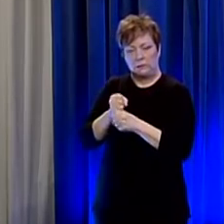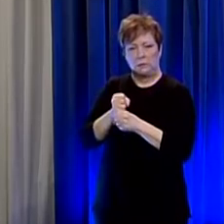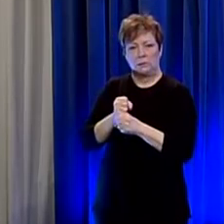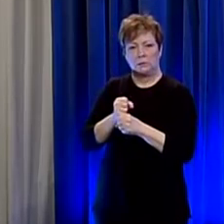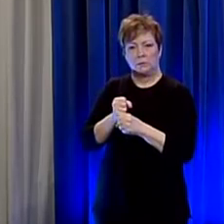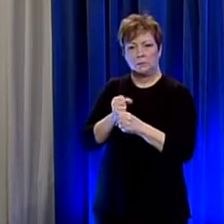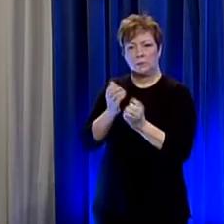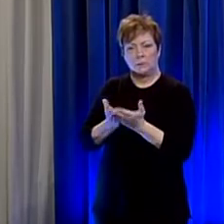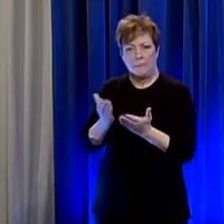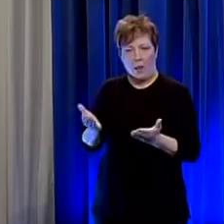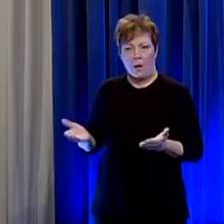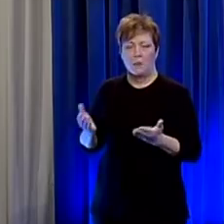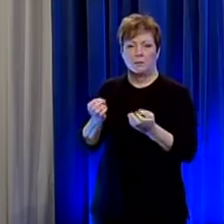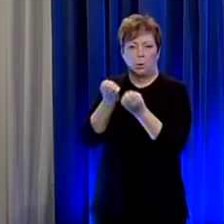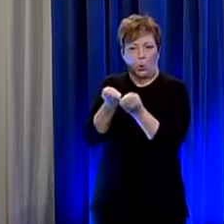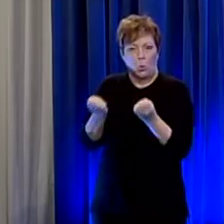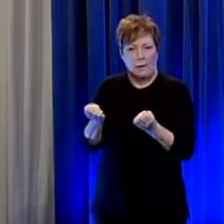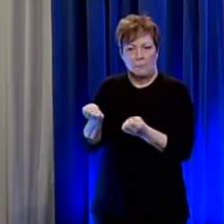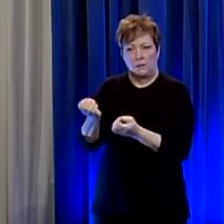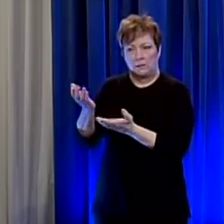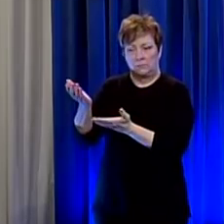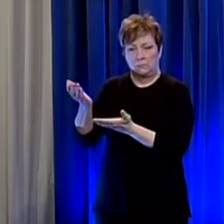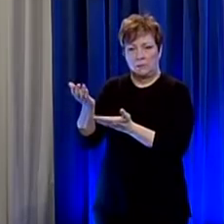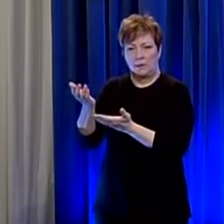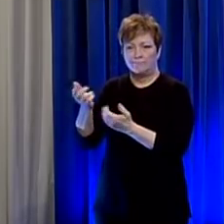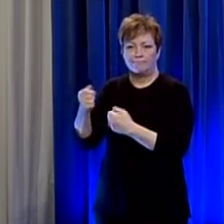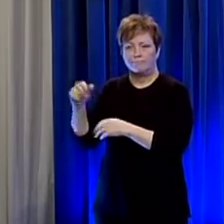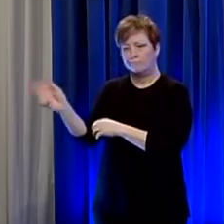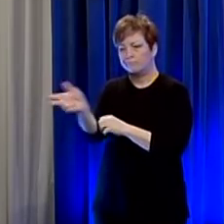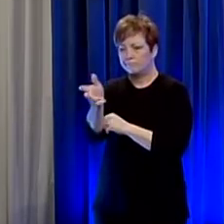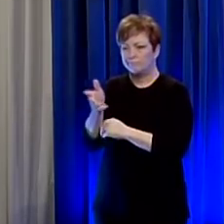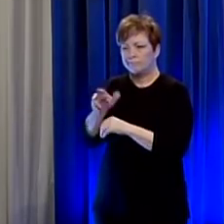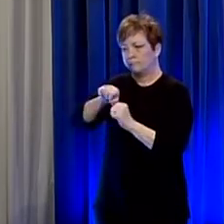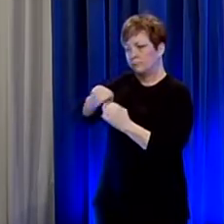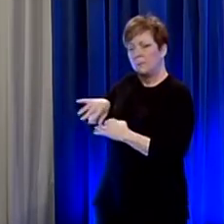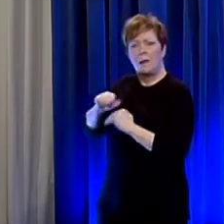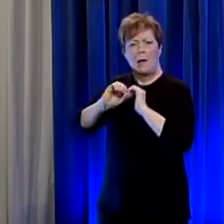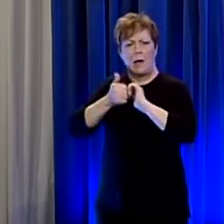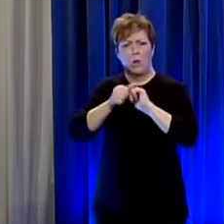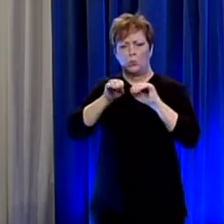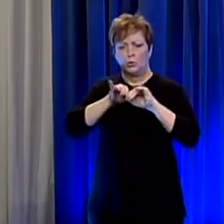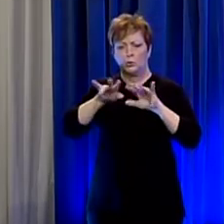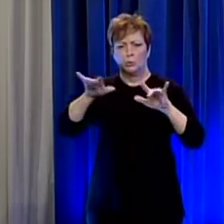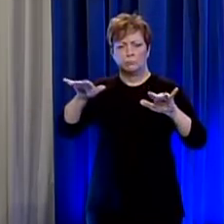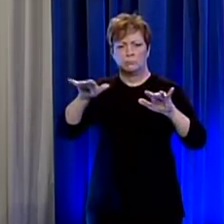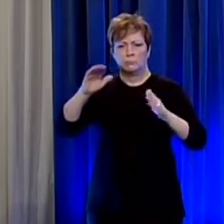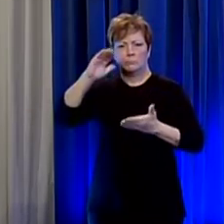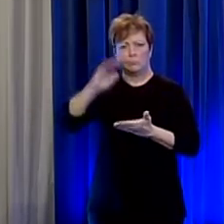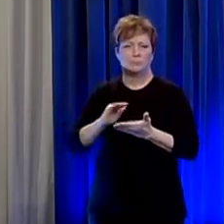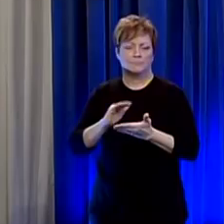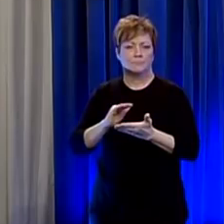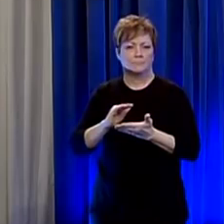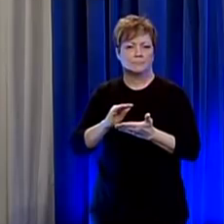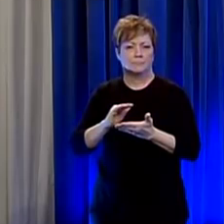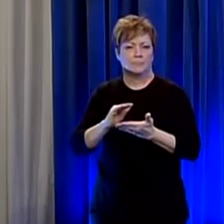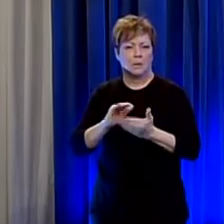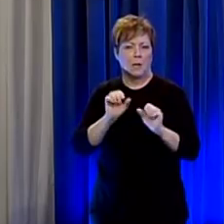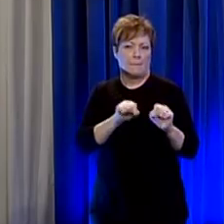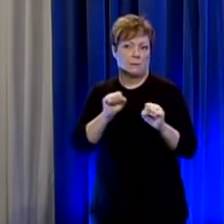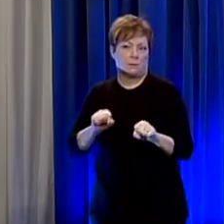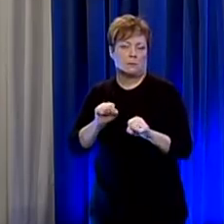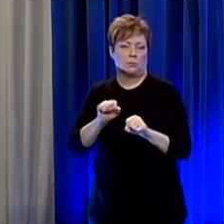and equipment deliveries how can they kind of reduce the spread of infection or potential with covet 19